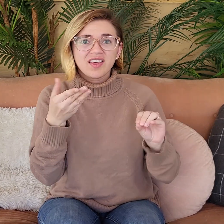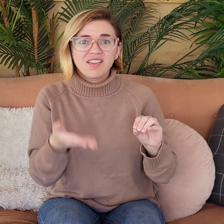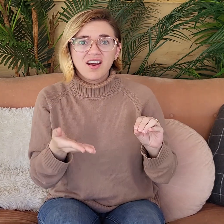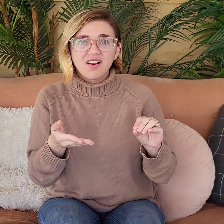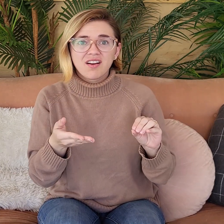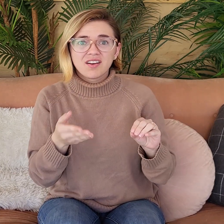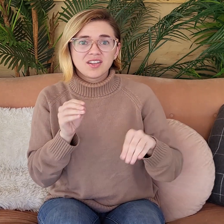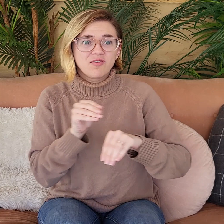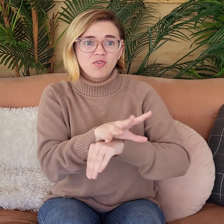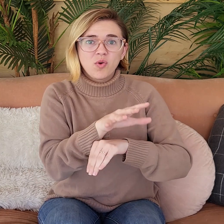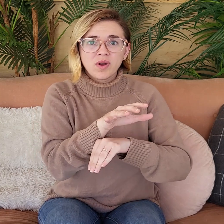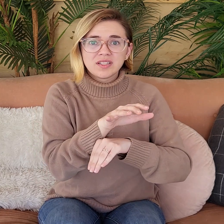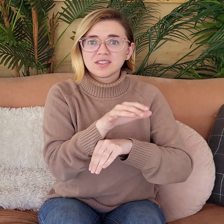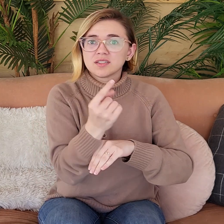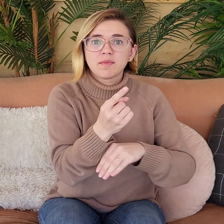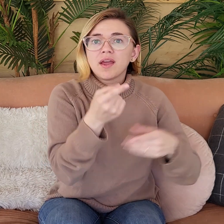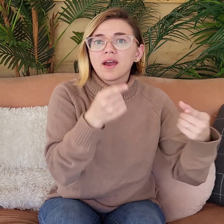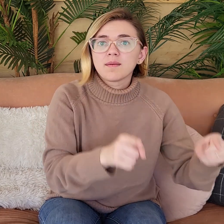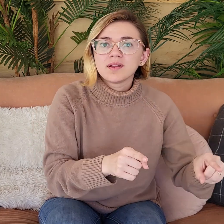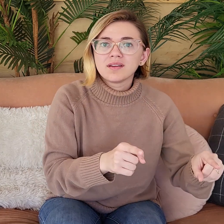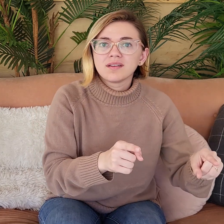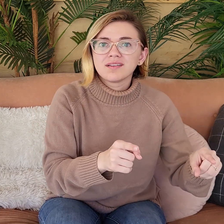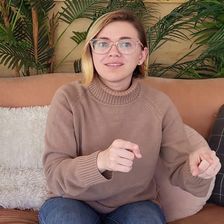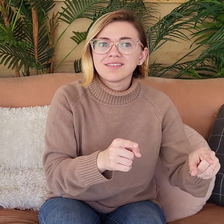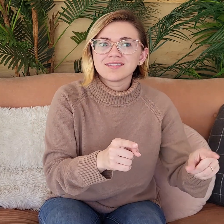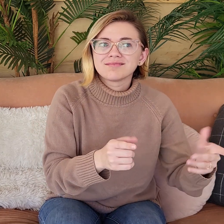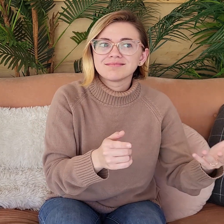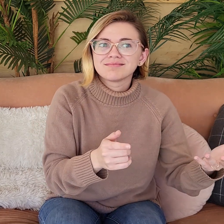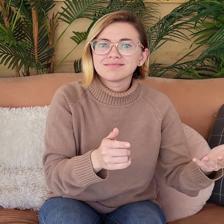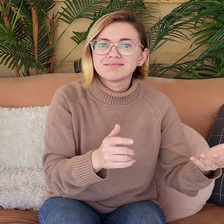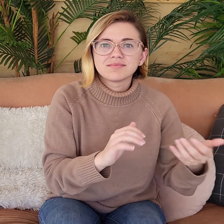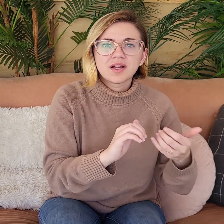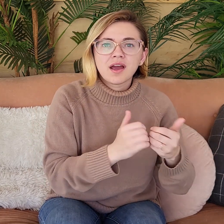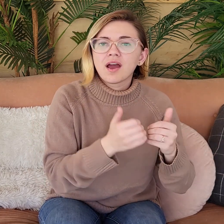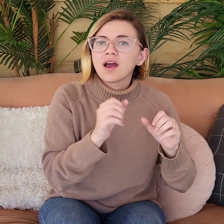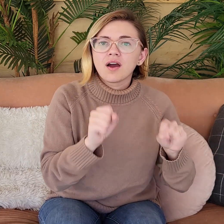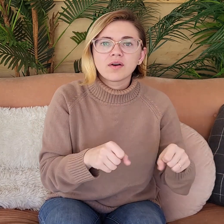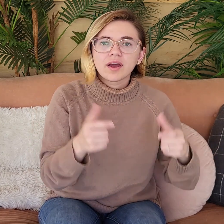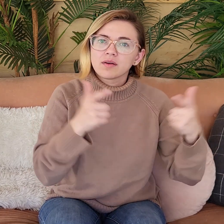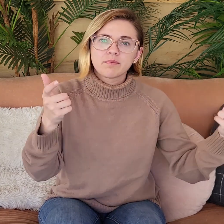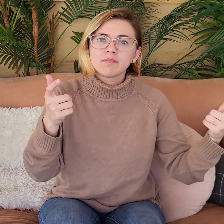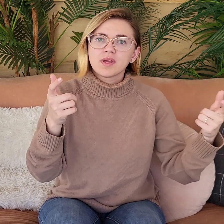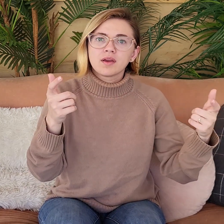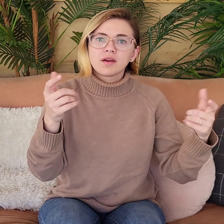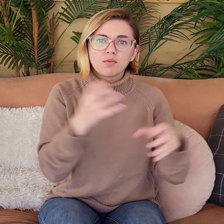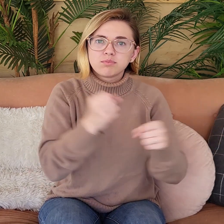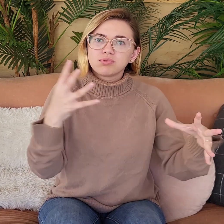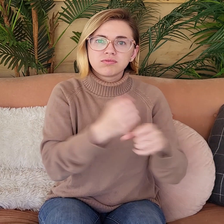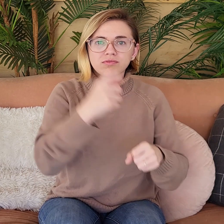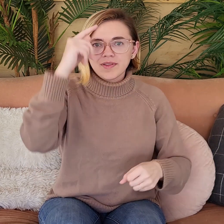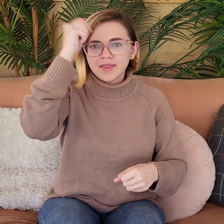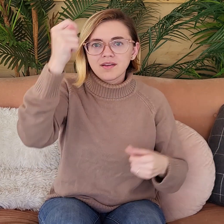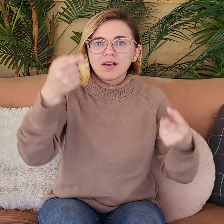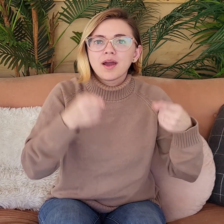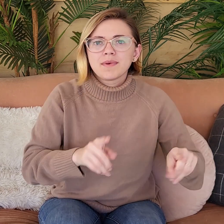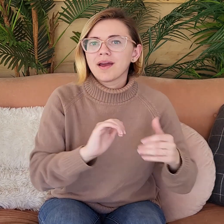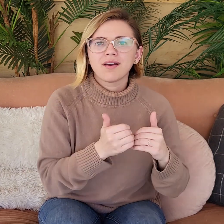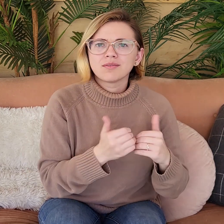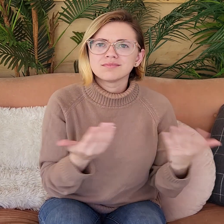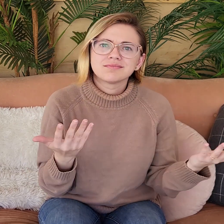and nothing is there to influence something to happen? Like, how can